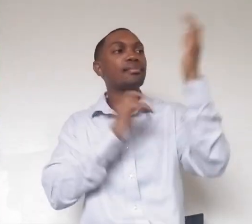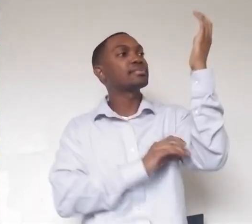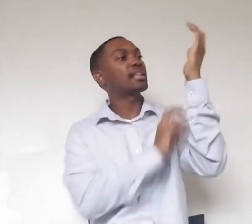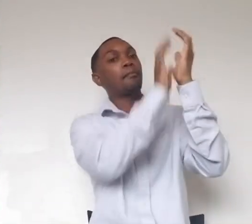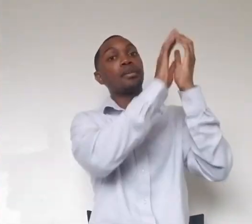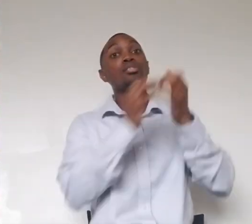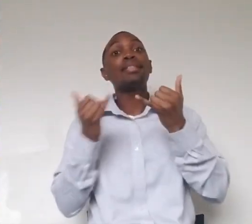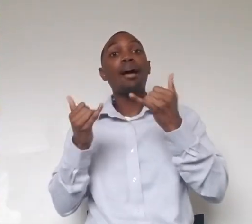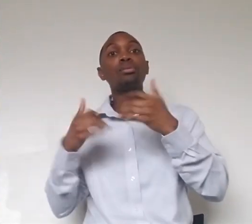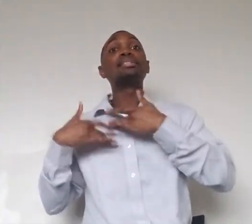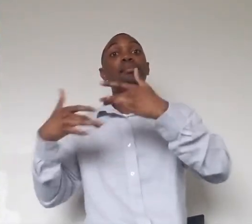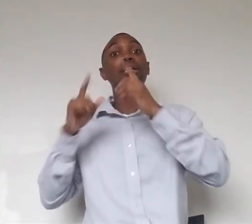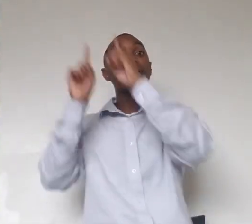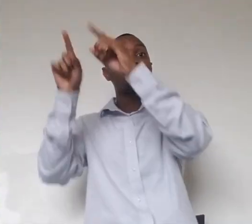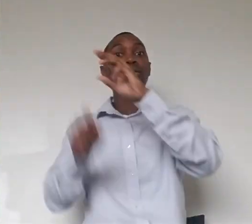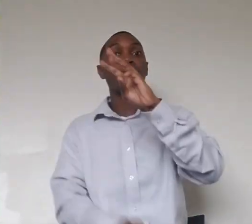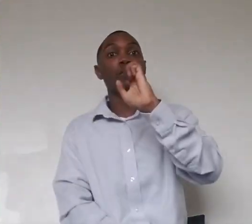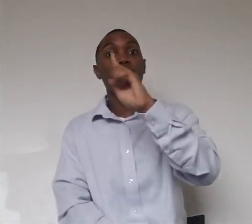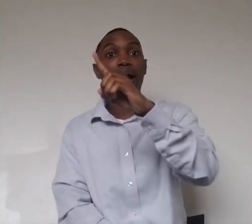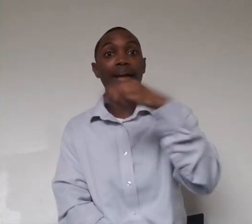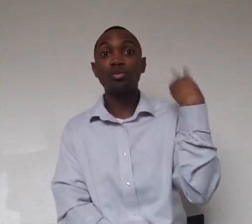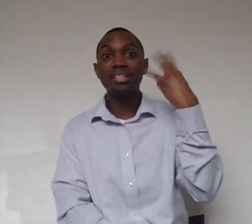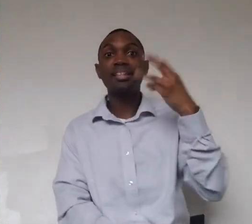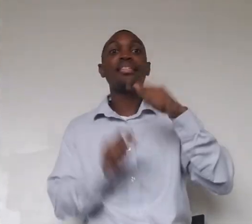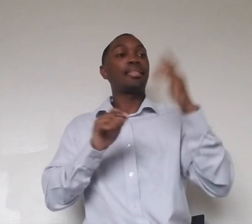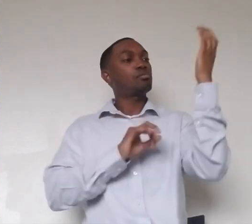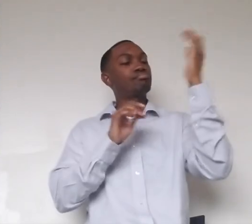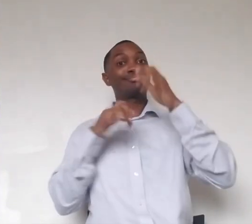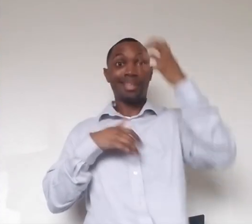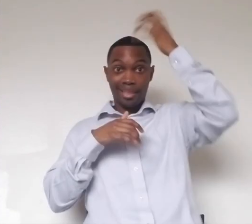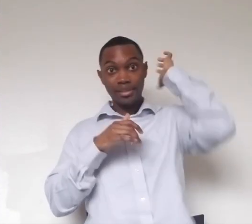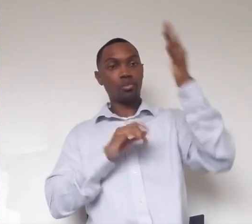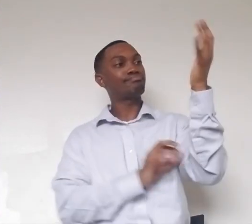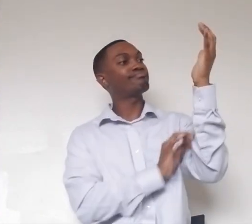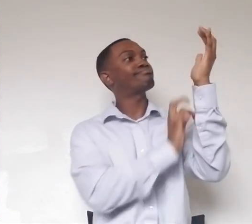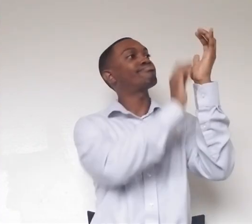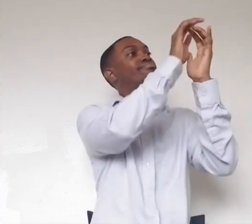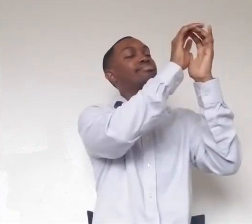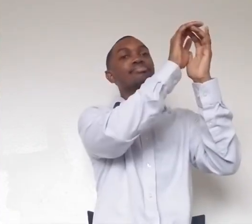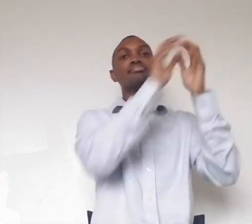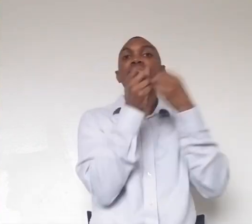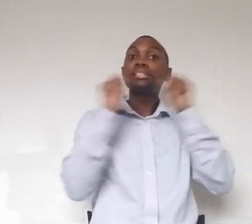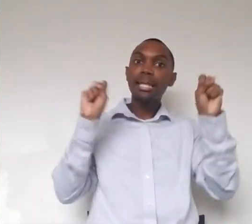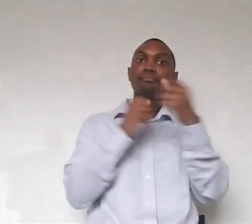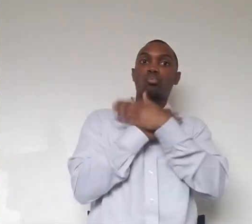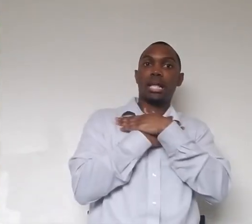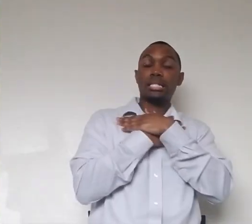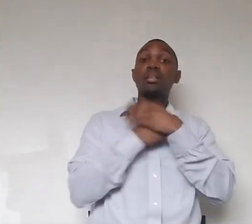go up into trees as a safe place to rest and also to get a better view of the savannah, the habitat, to try to scout